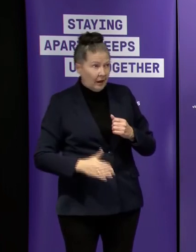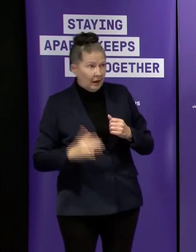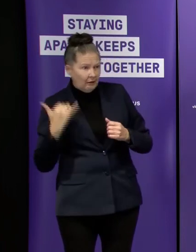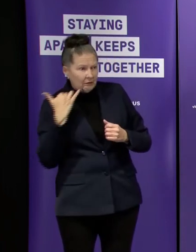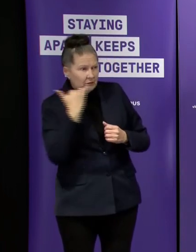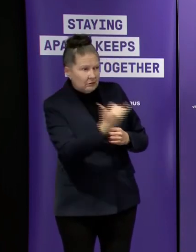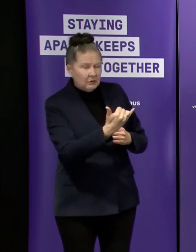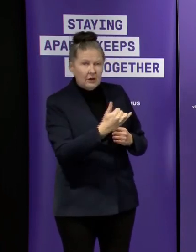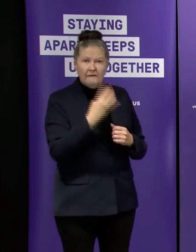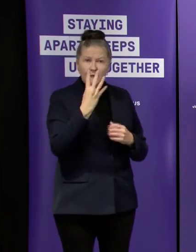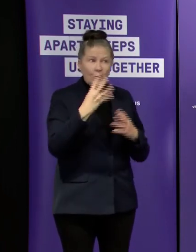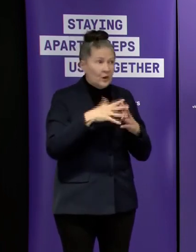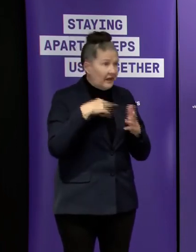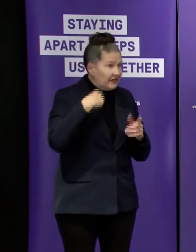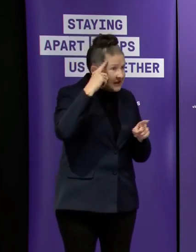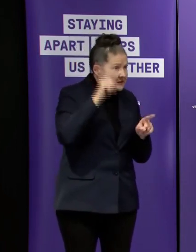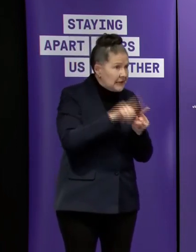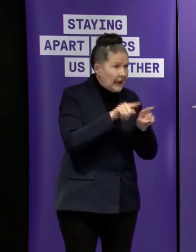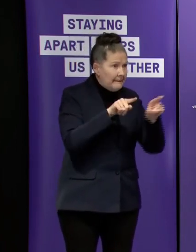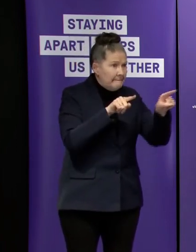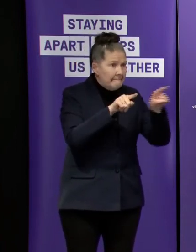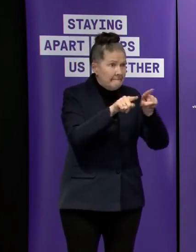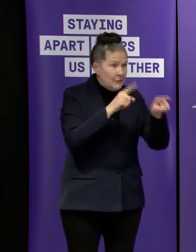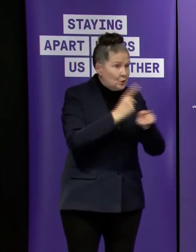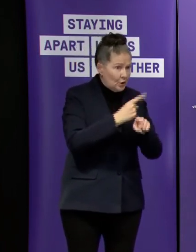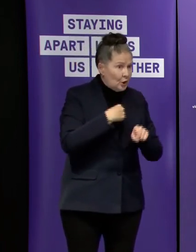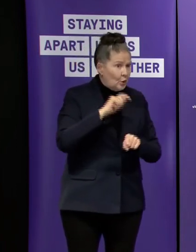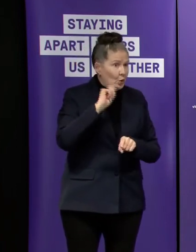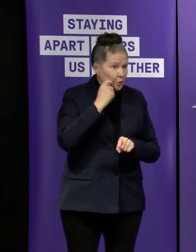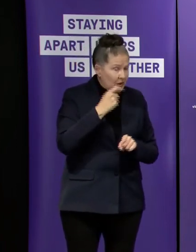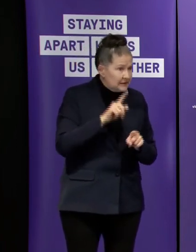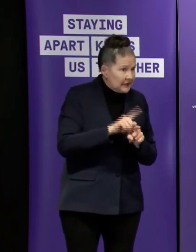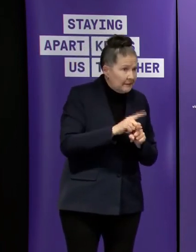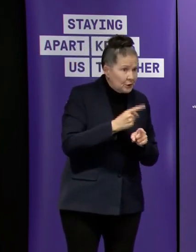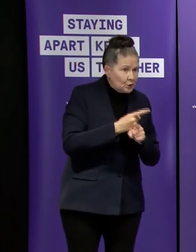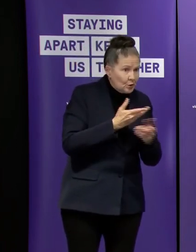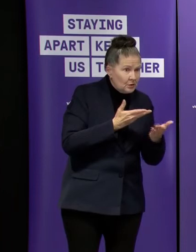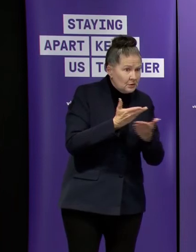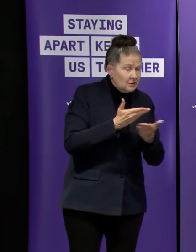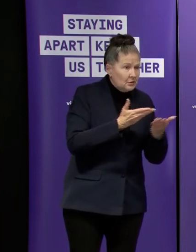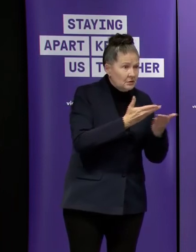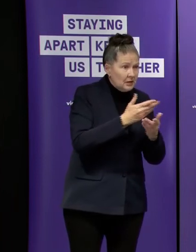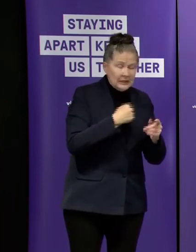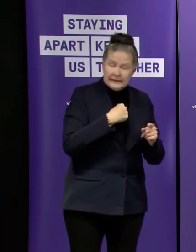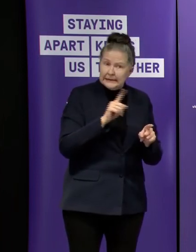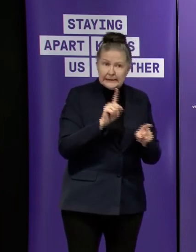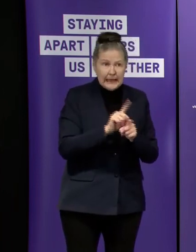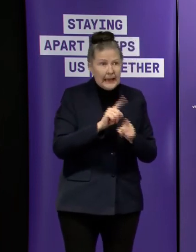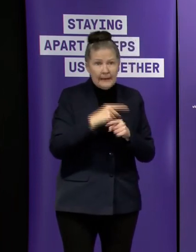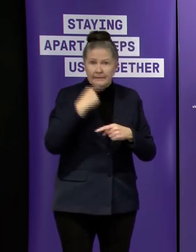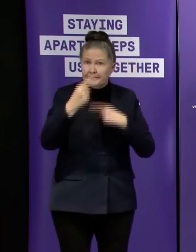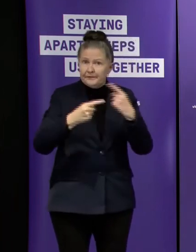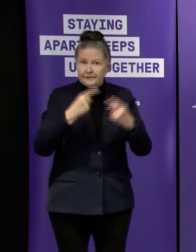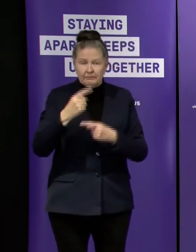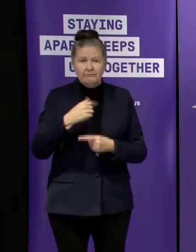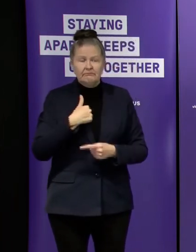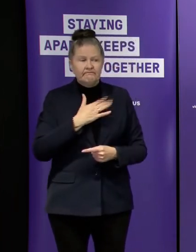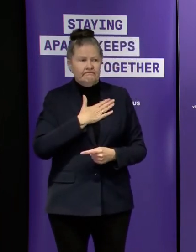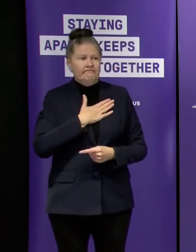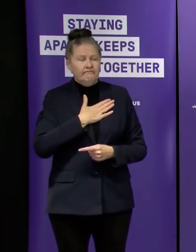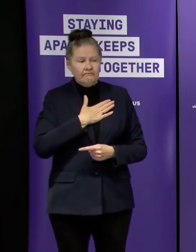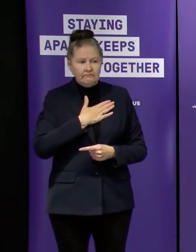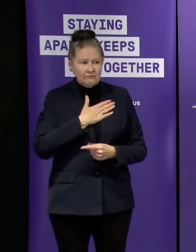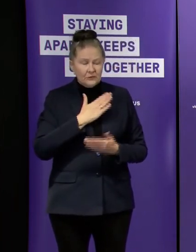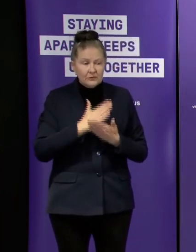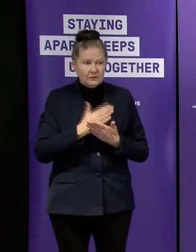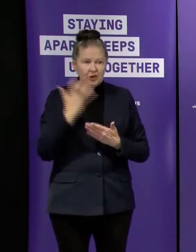assuming that that's the same case that alex is but i'll make the same comment again we obviously send our deepest condolences and sympathies to that family and